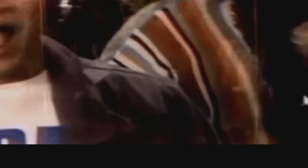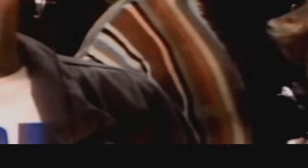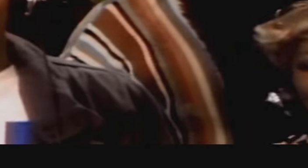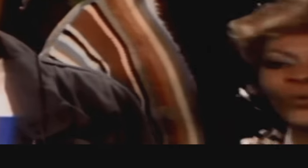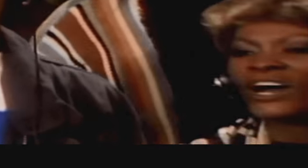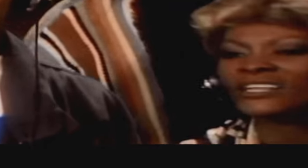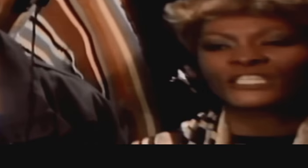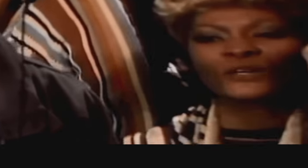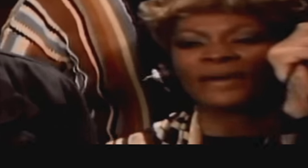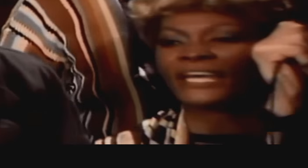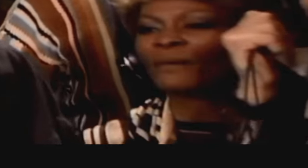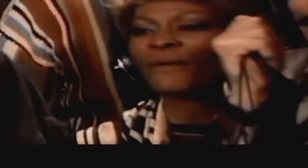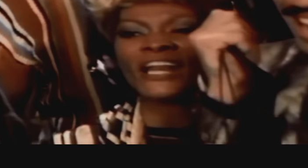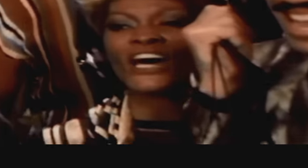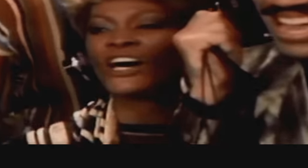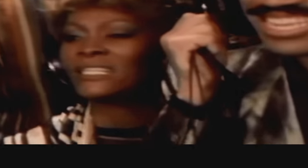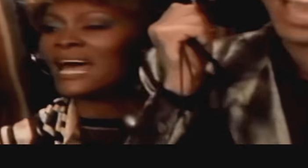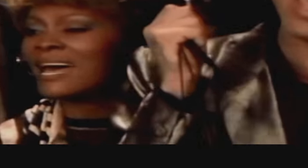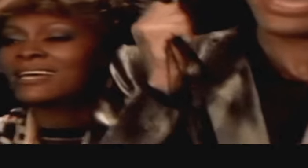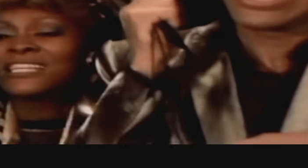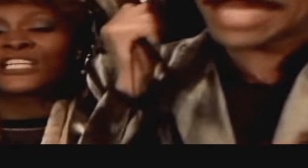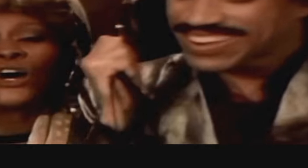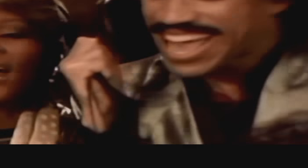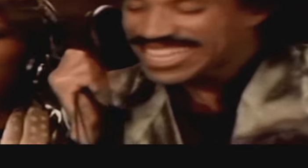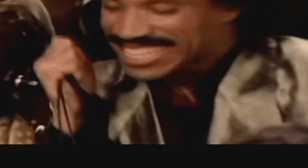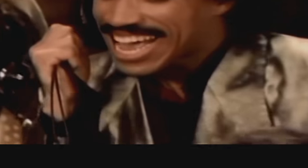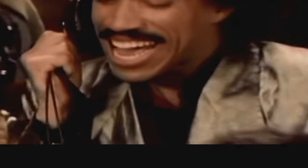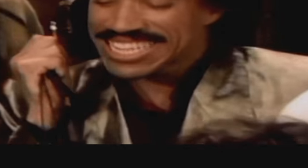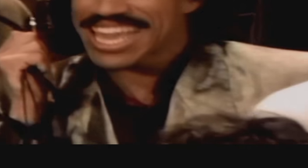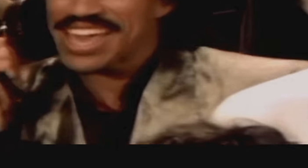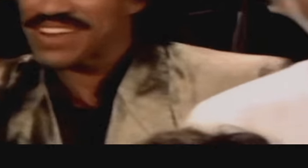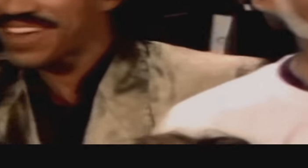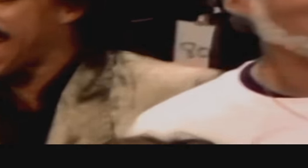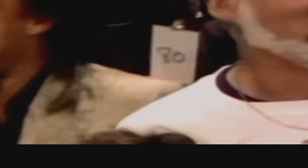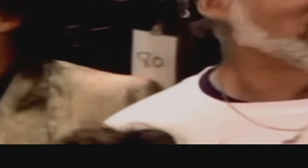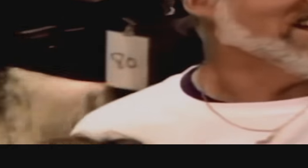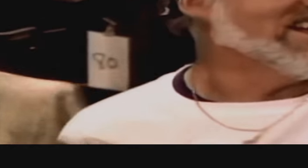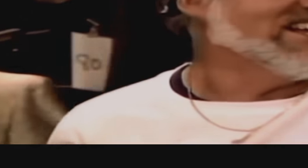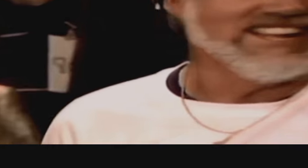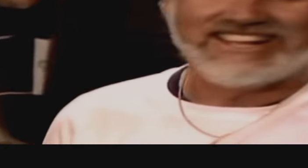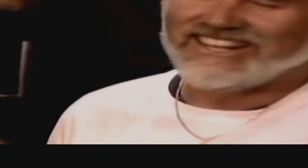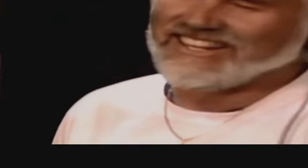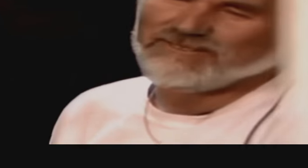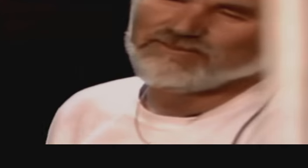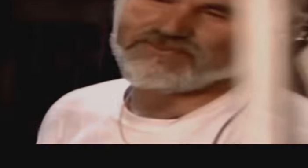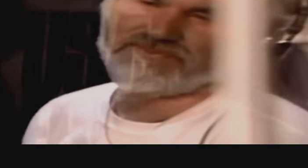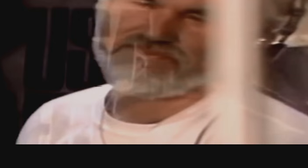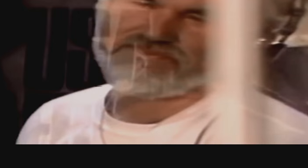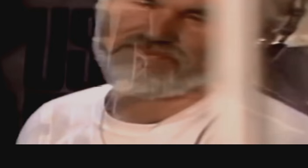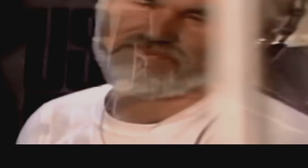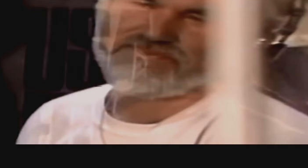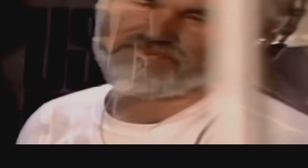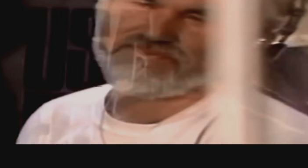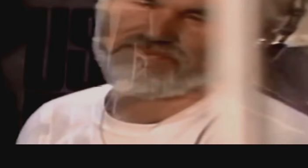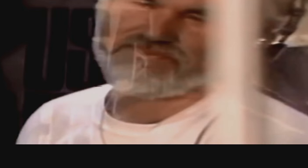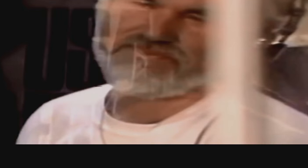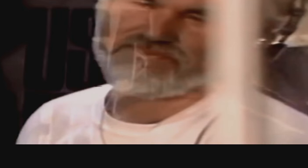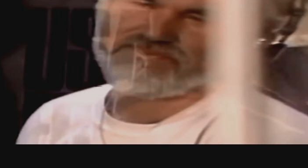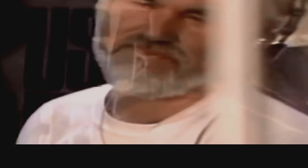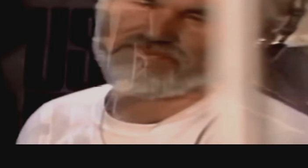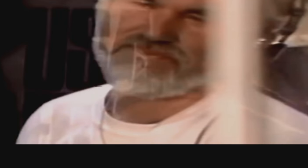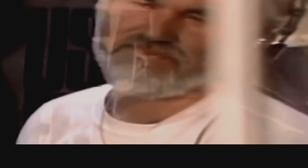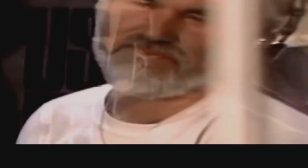We are the ones who make a brighter day. So let's start giving. And here